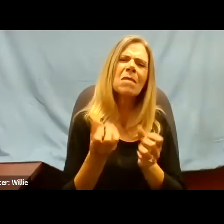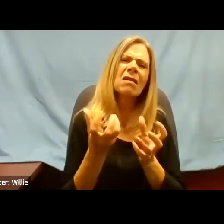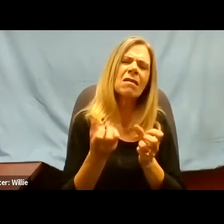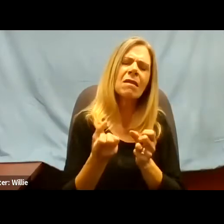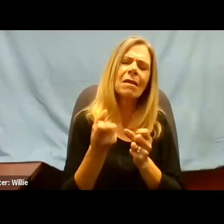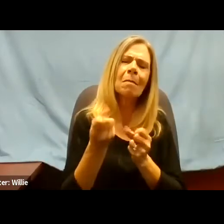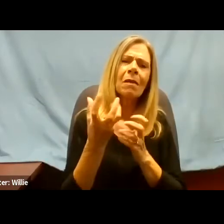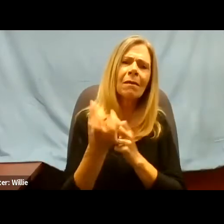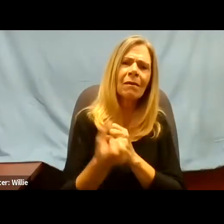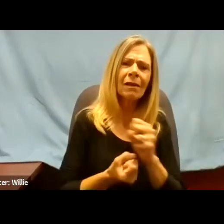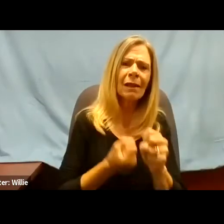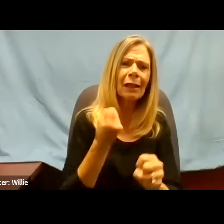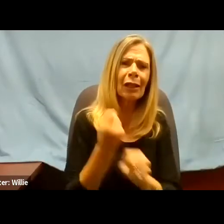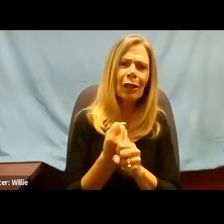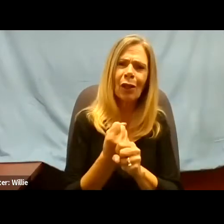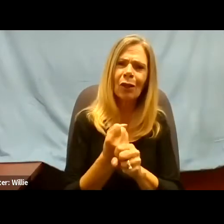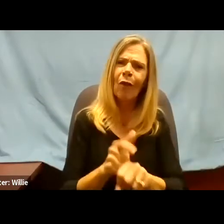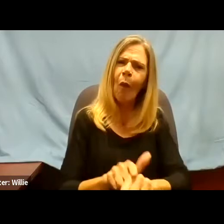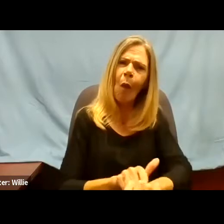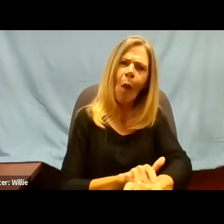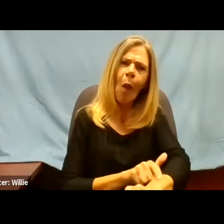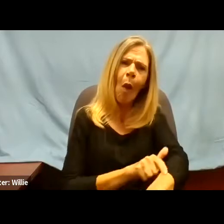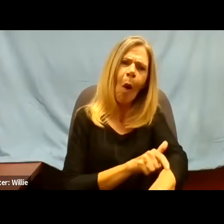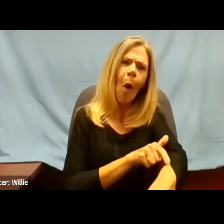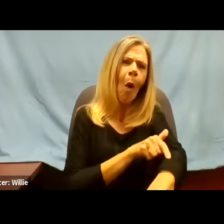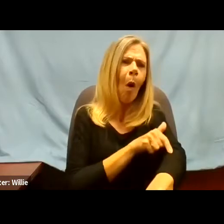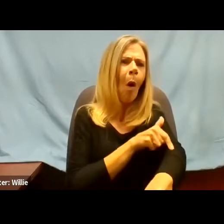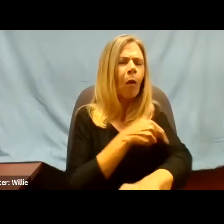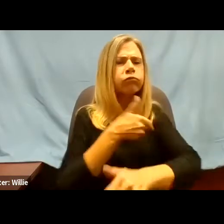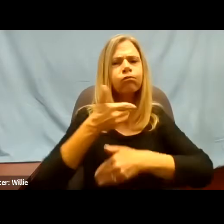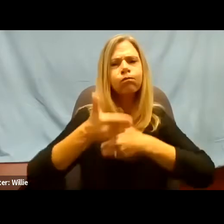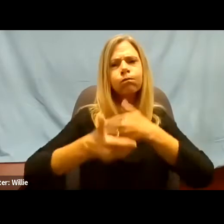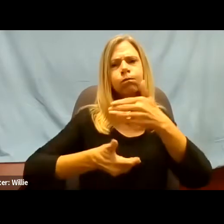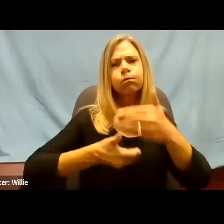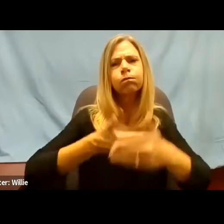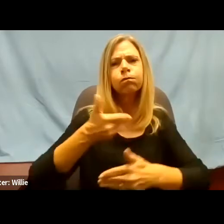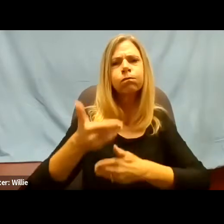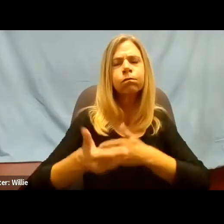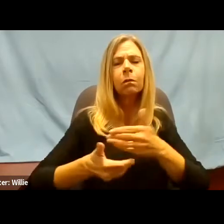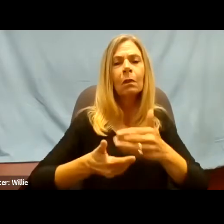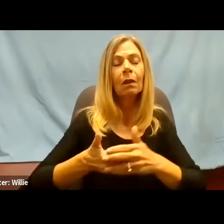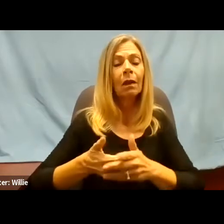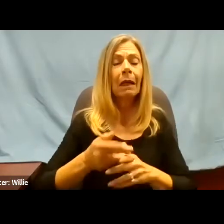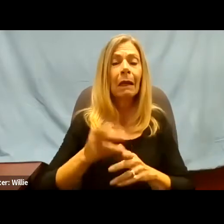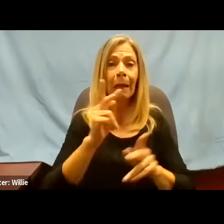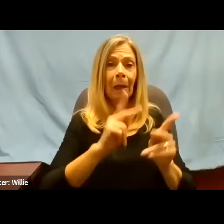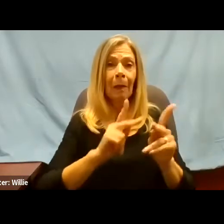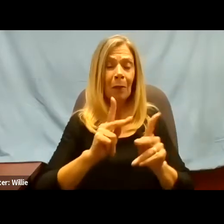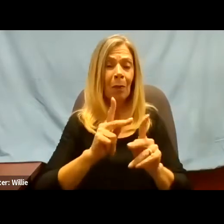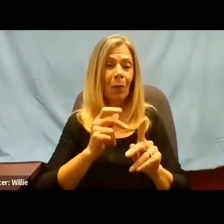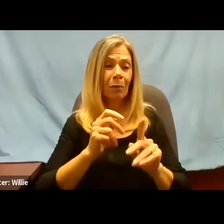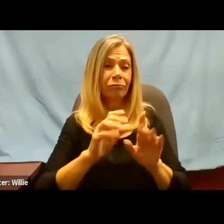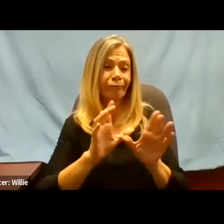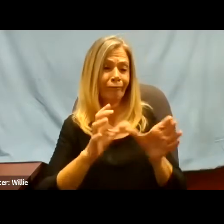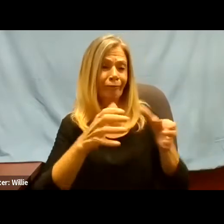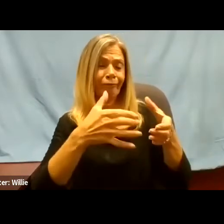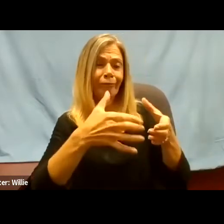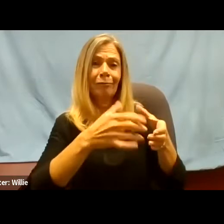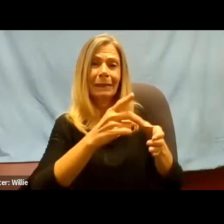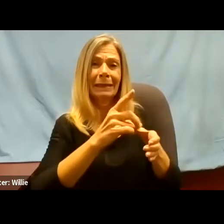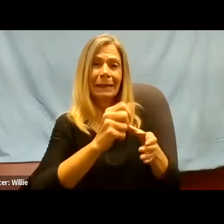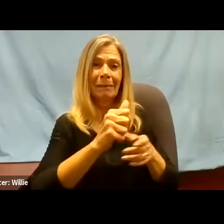too long, people with disabilities have been told that you must modify